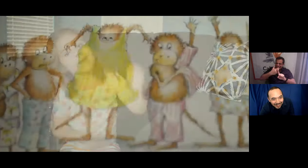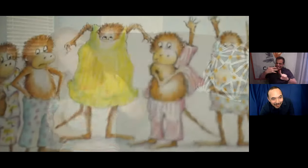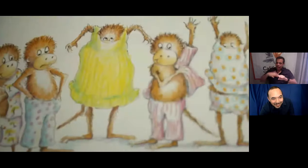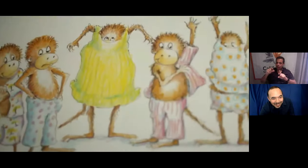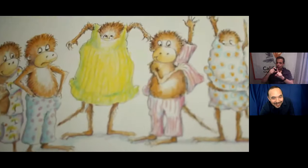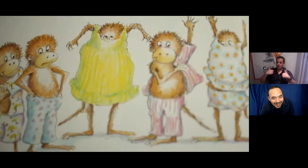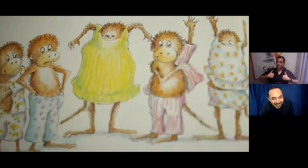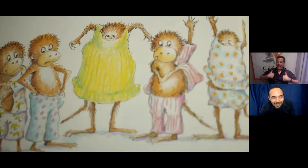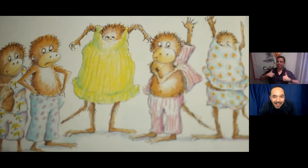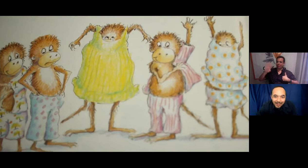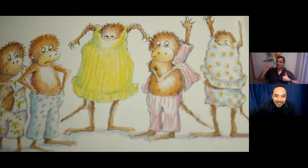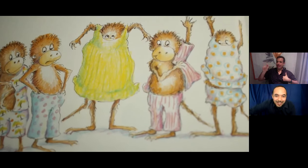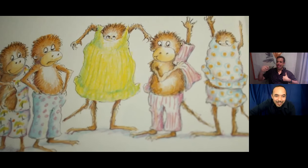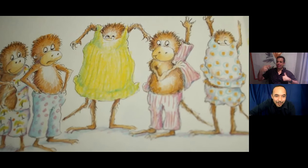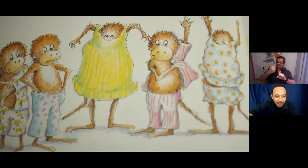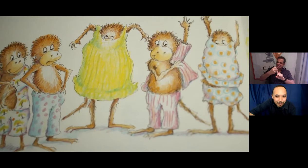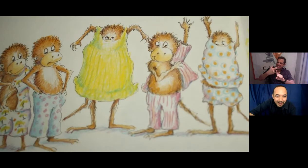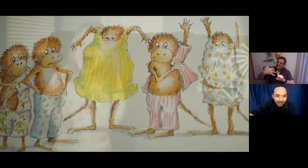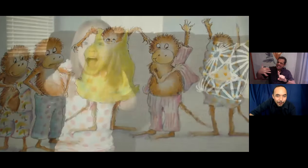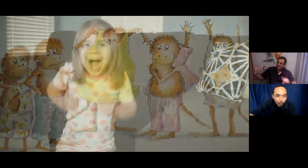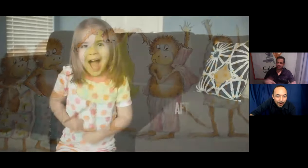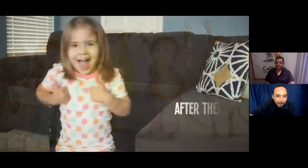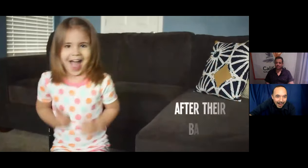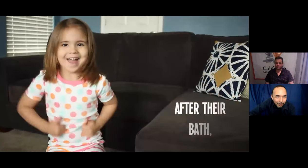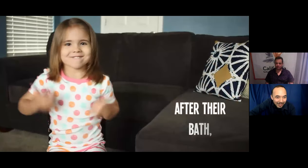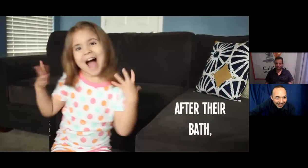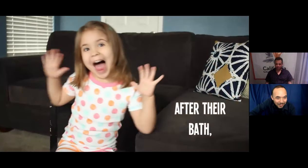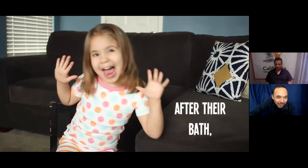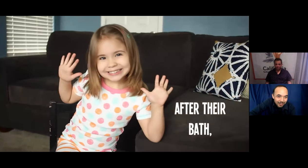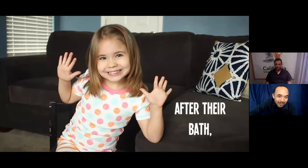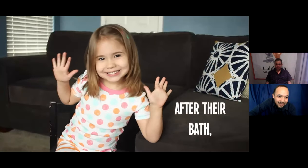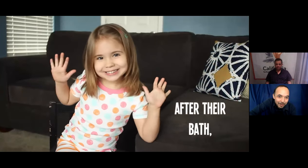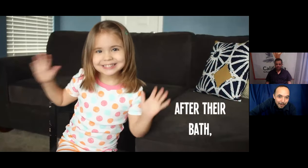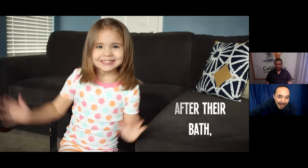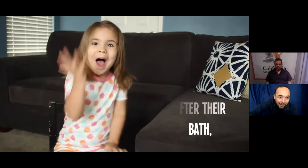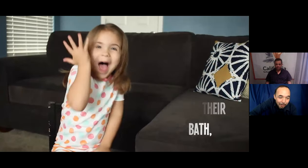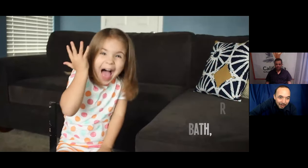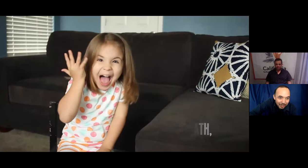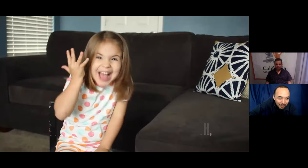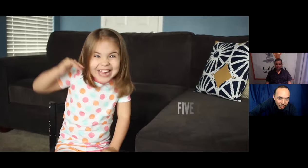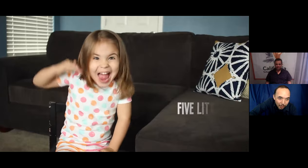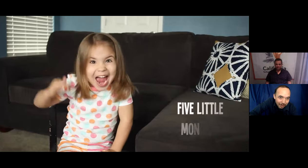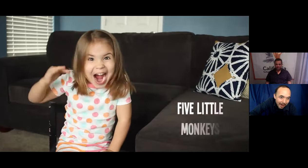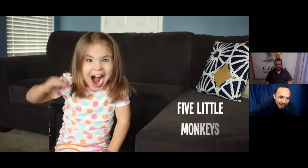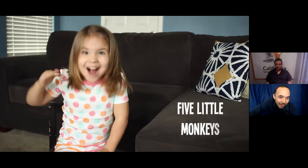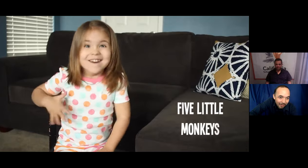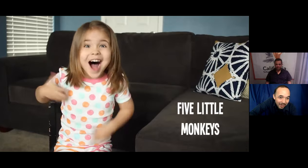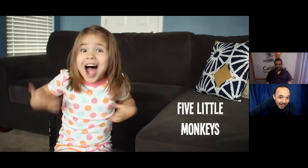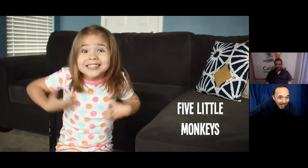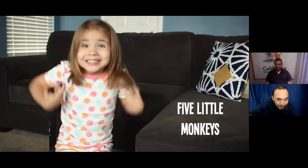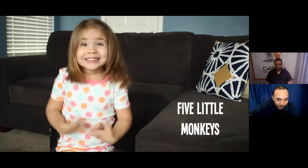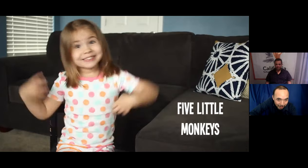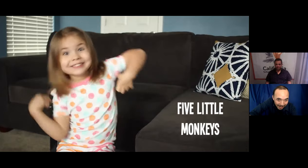And wash their hair, and you see she's expanding on what a bath means. It says bath, but she's showing the bath.